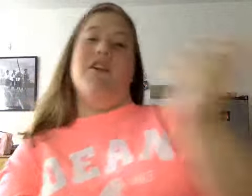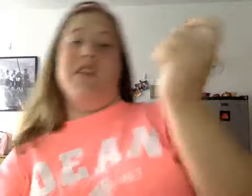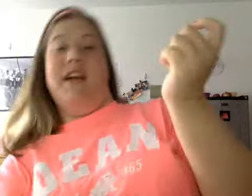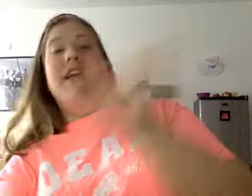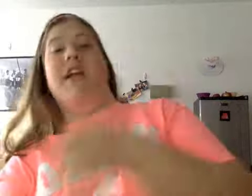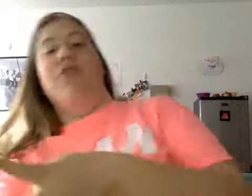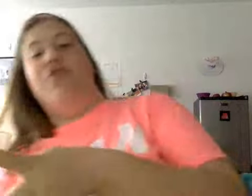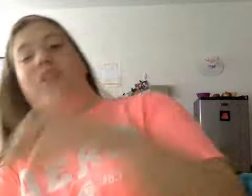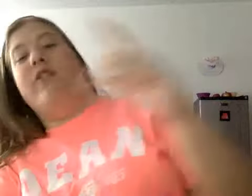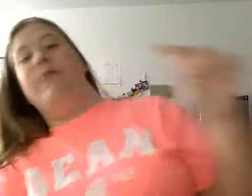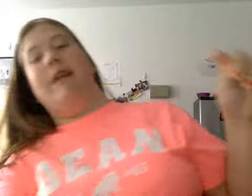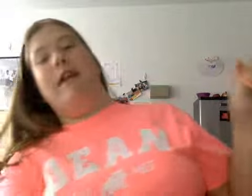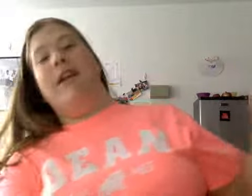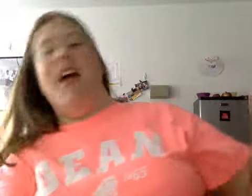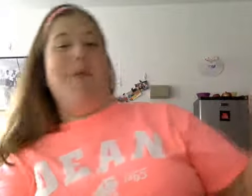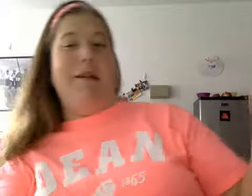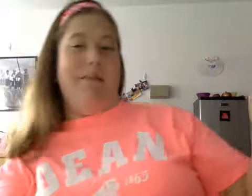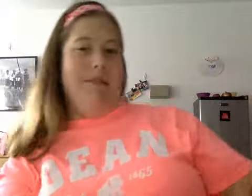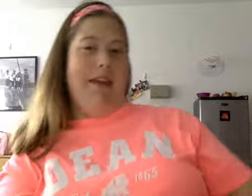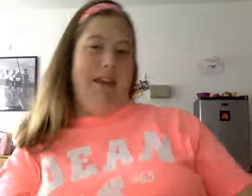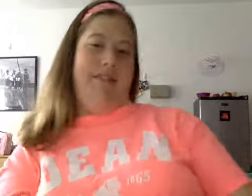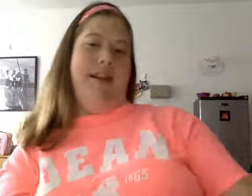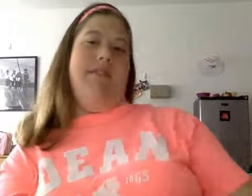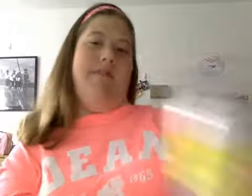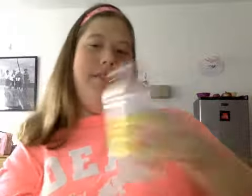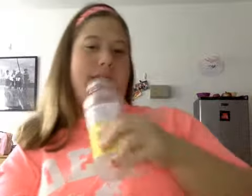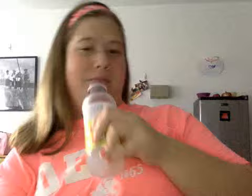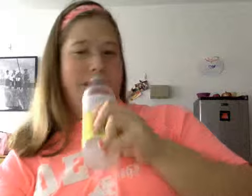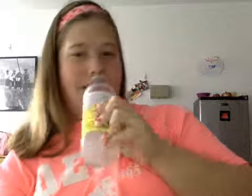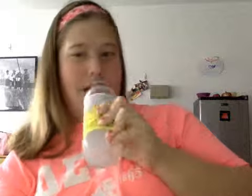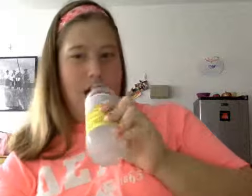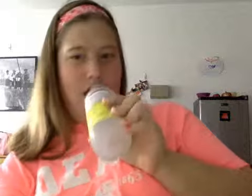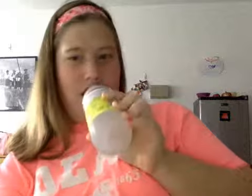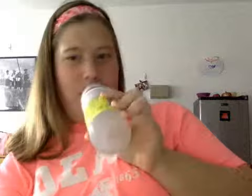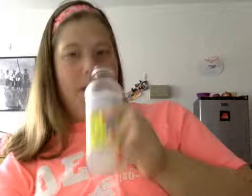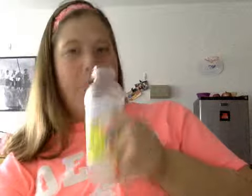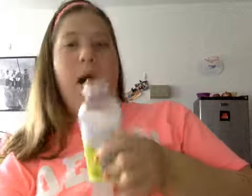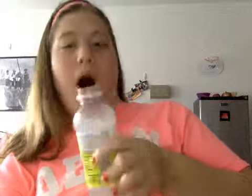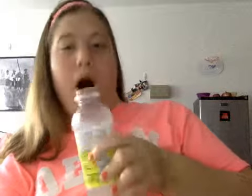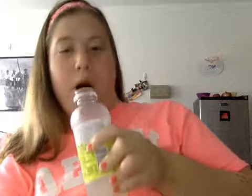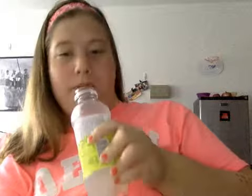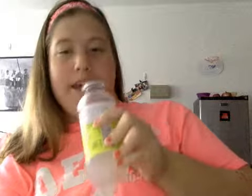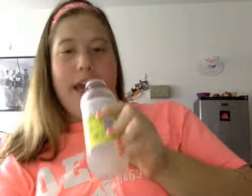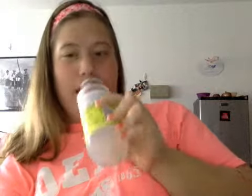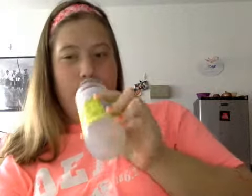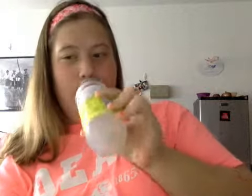target and on the shuttles weekend buy some gangster outfits it'll be like it'll be the bomb take it there